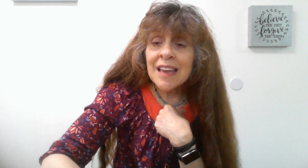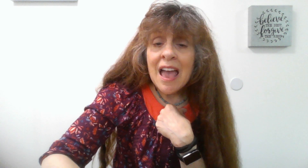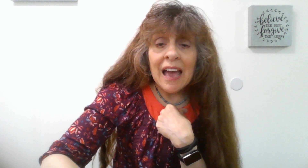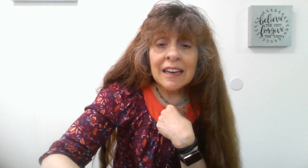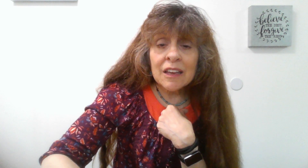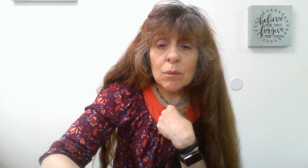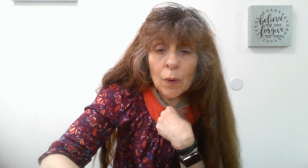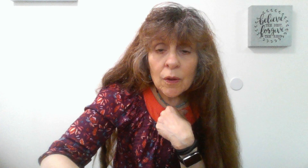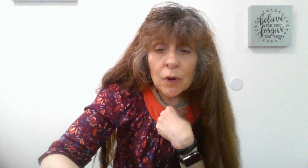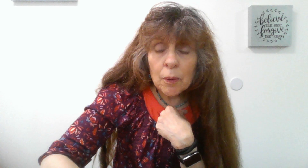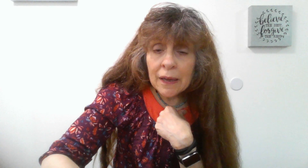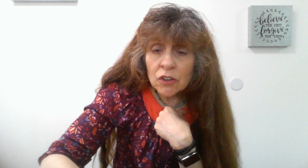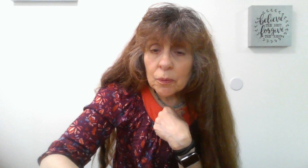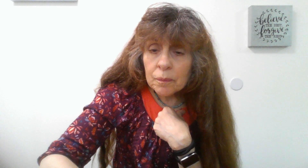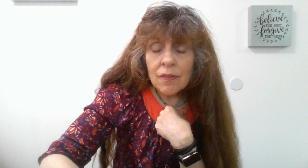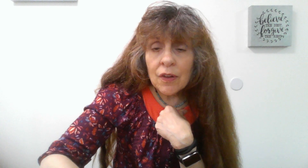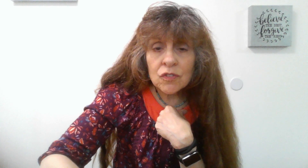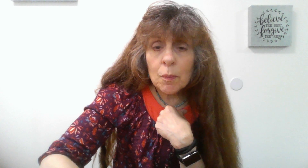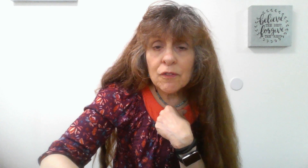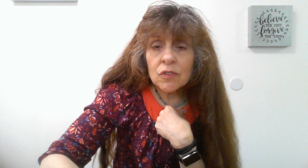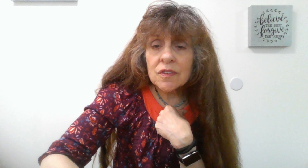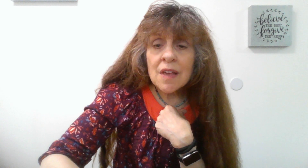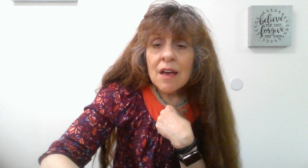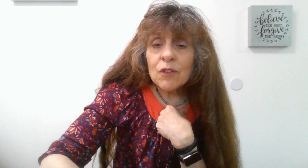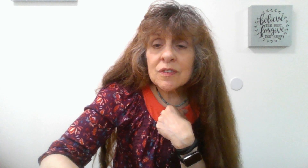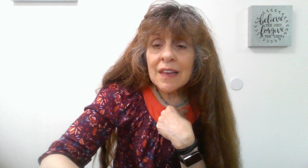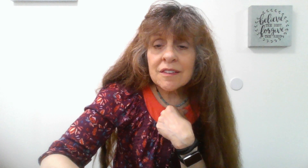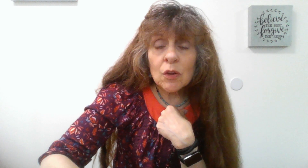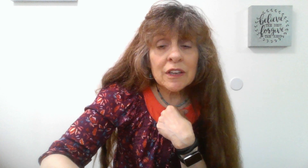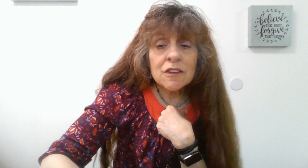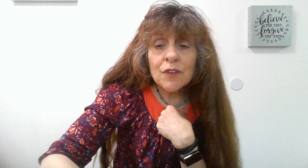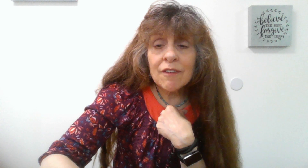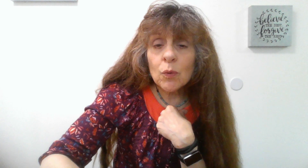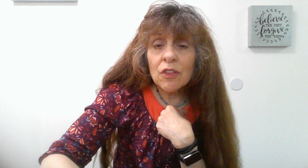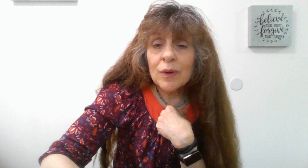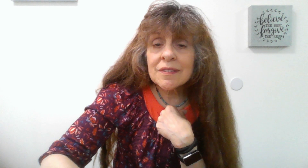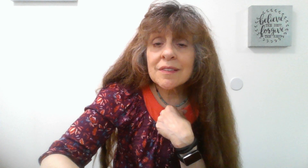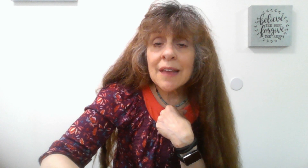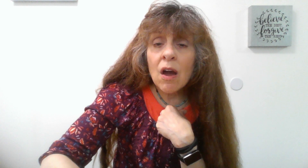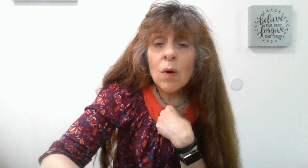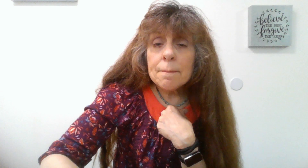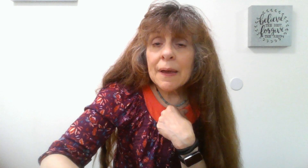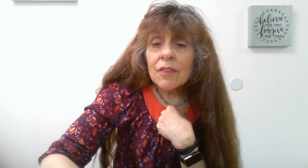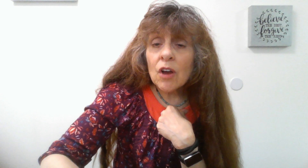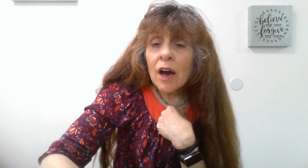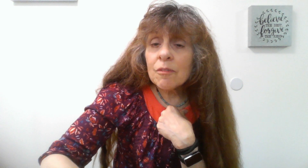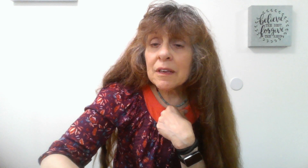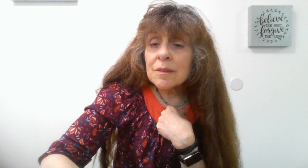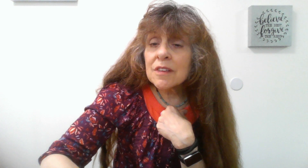and it would obey you. There are so many verses. 1 Thessalonians 5, 23 says, Now may the God of peace himself